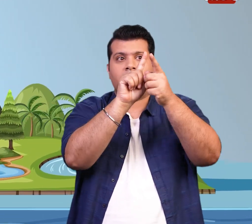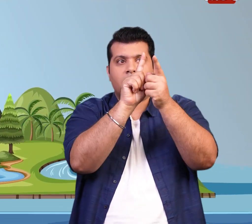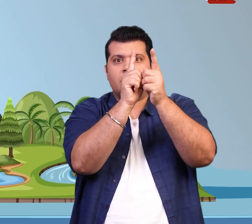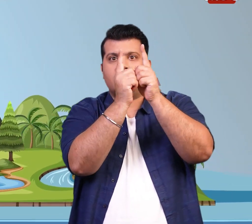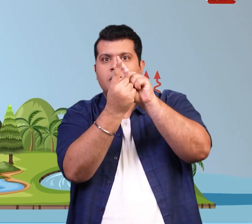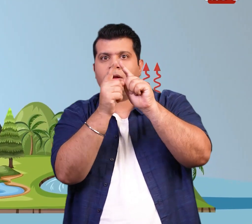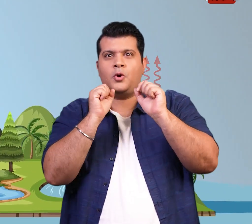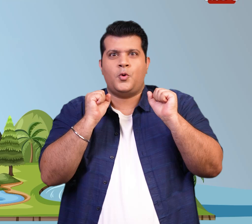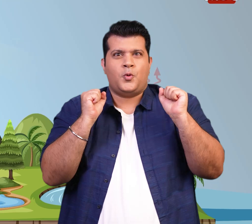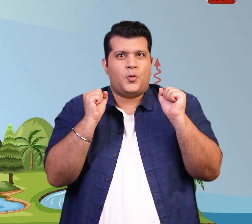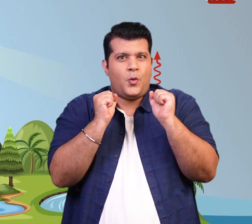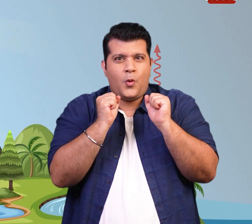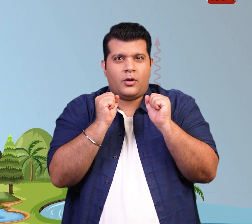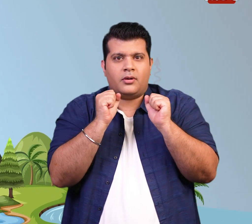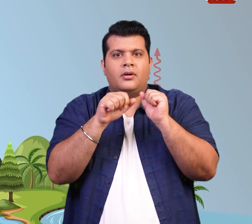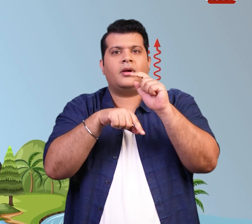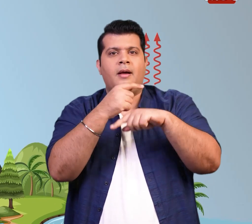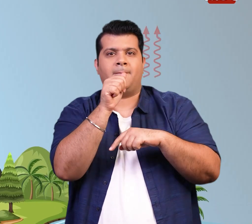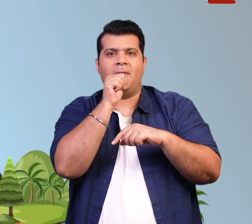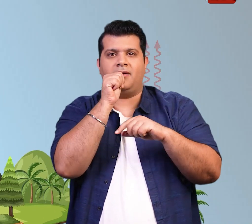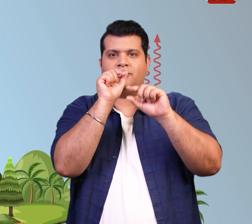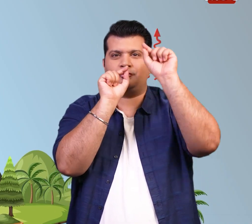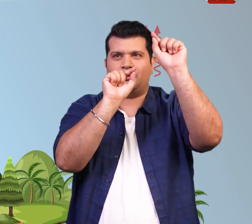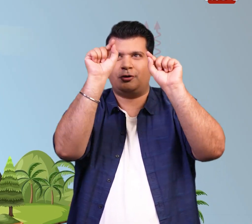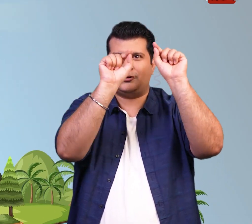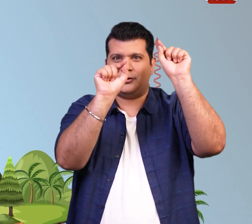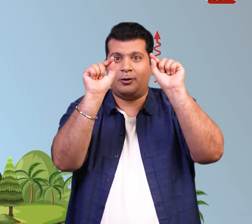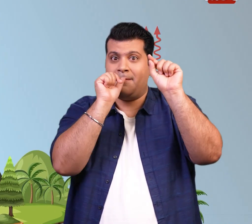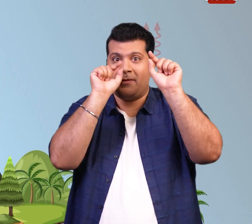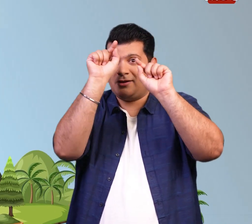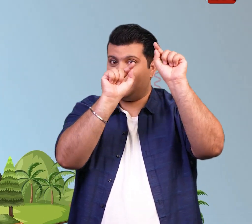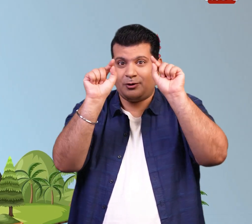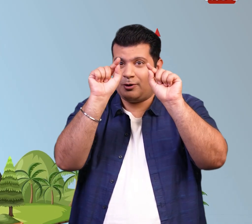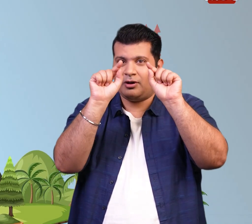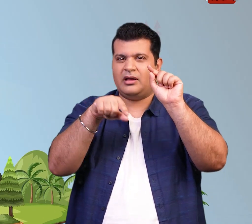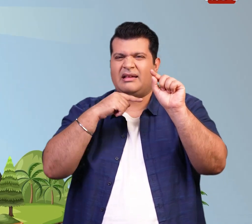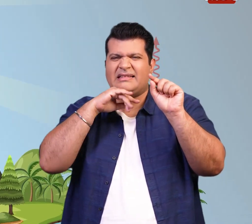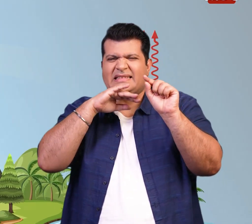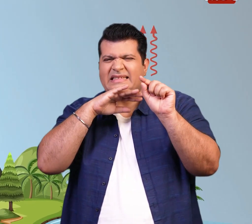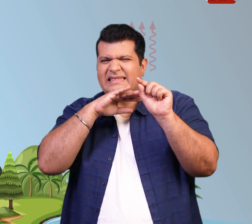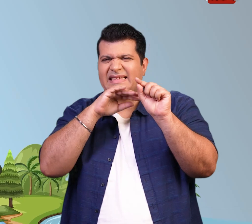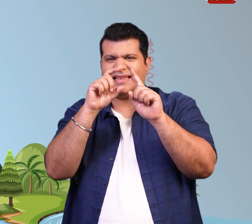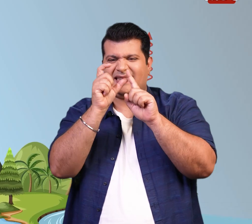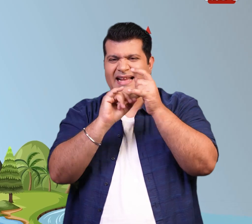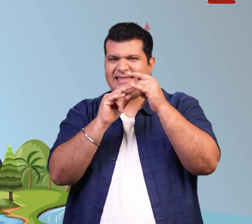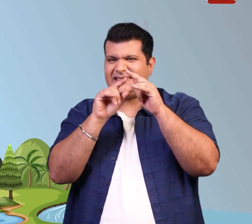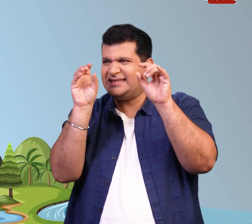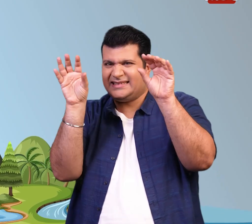air high above and turns into tiny droplets of water. These droplets combine with dust and